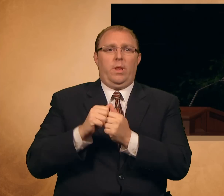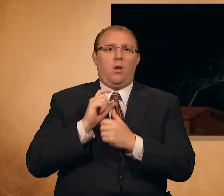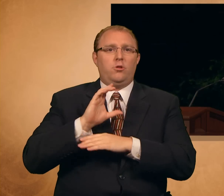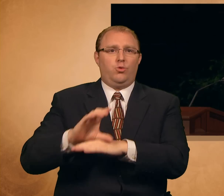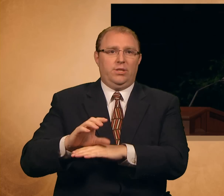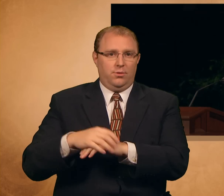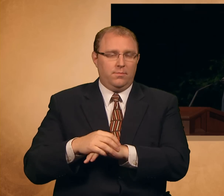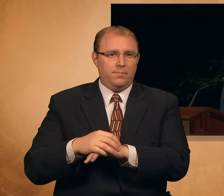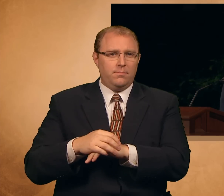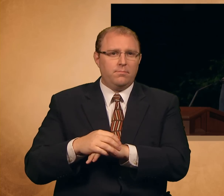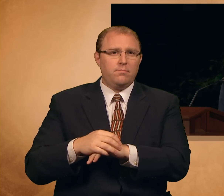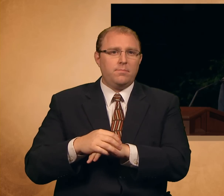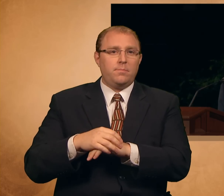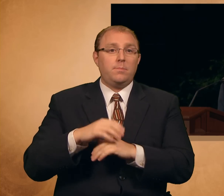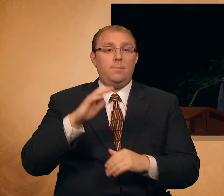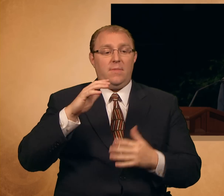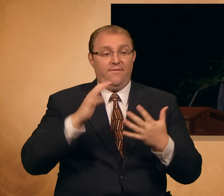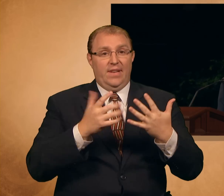Fifth,